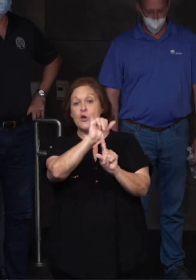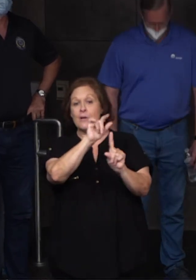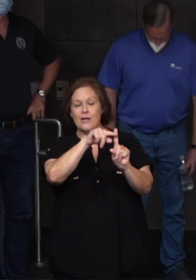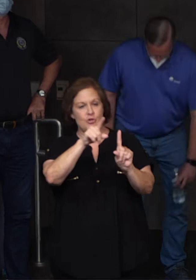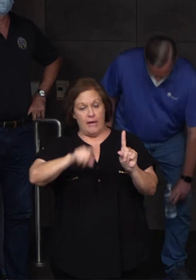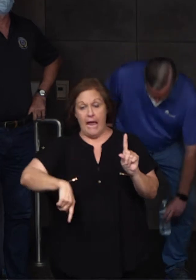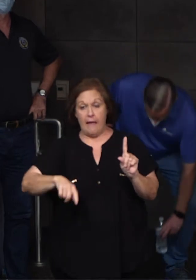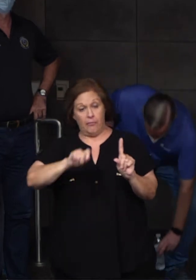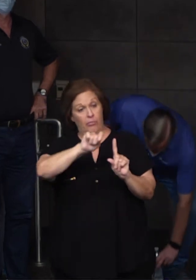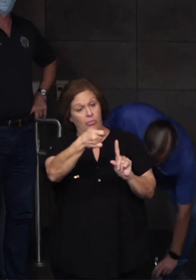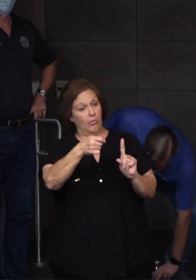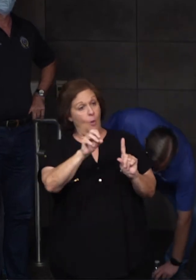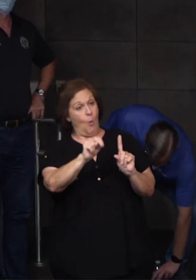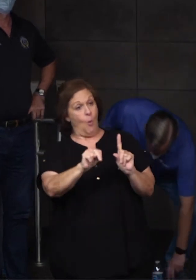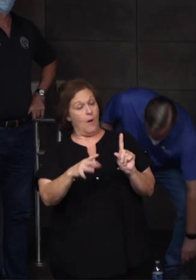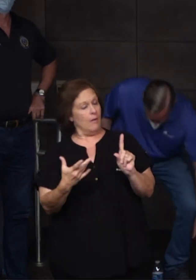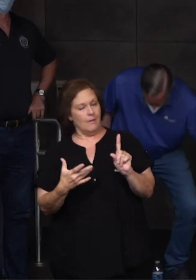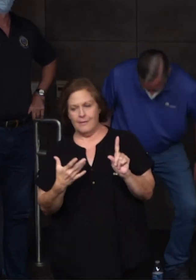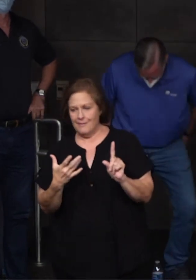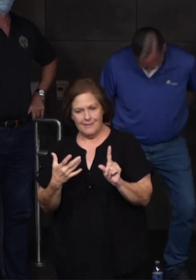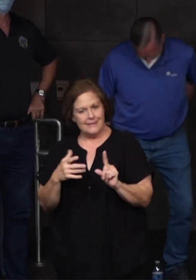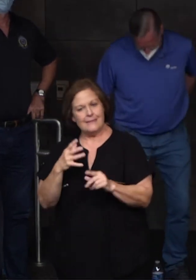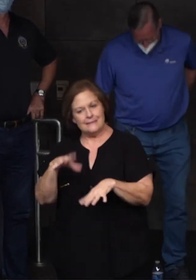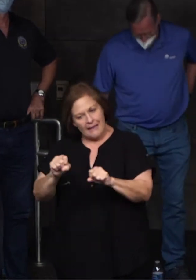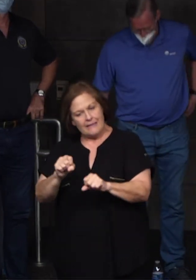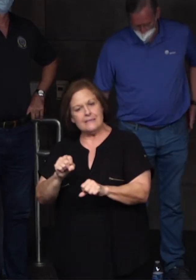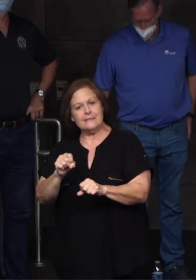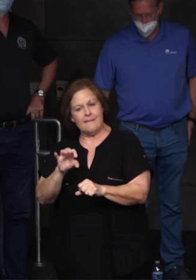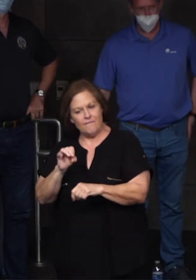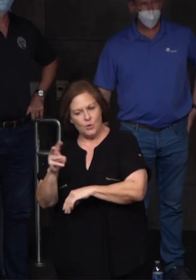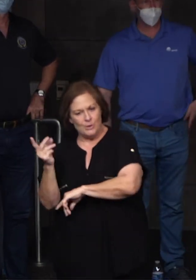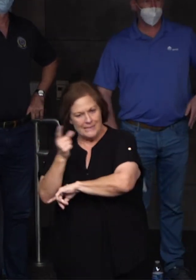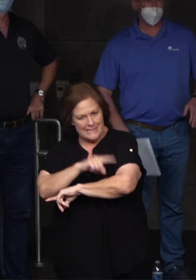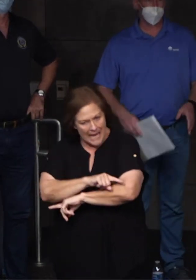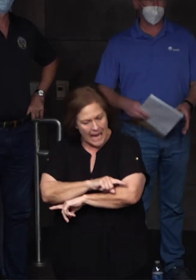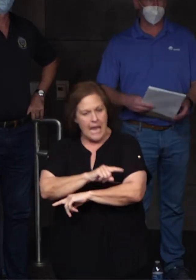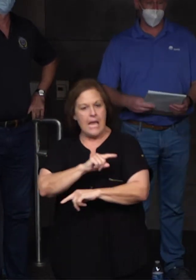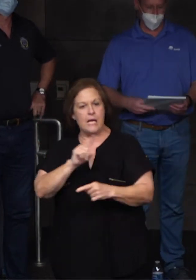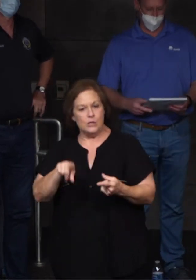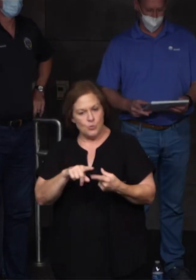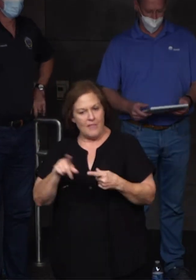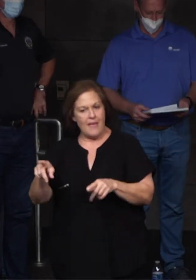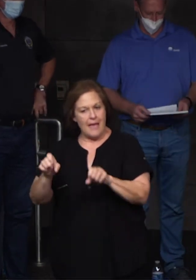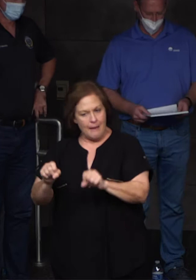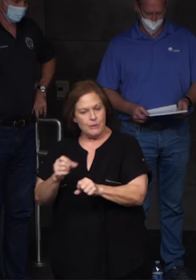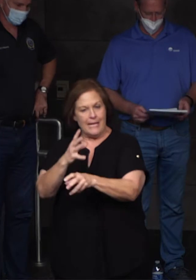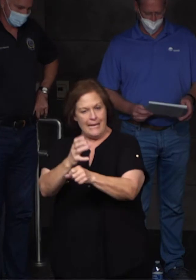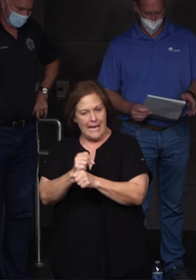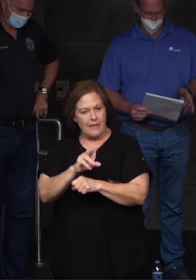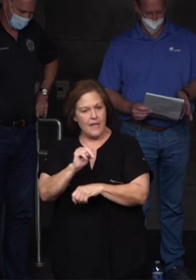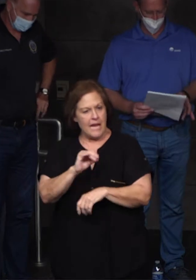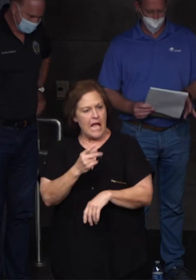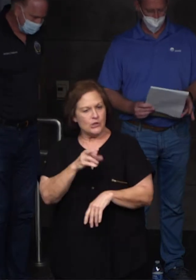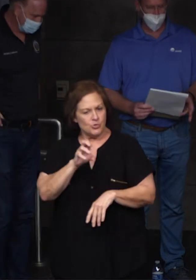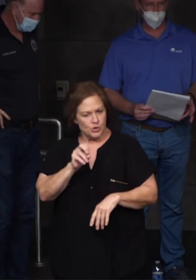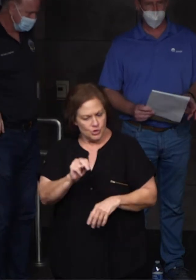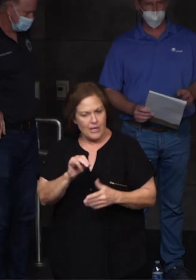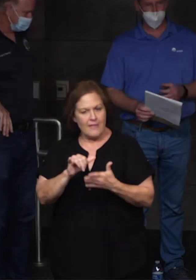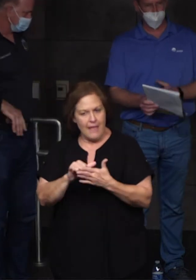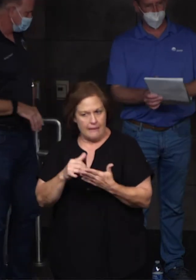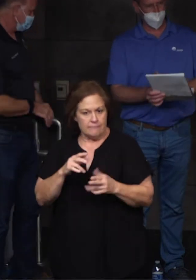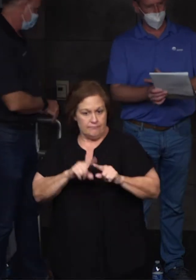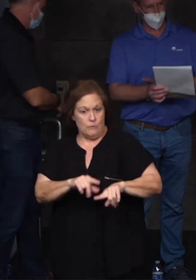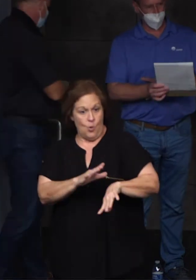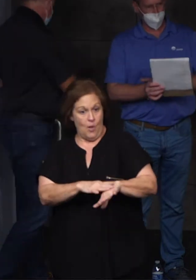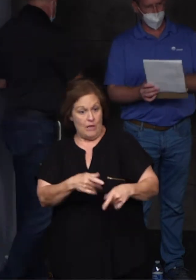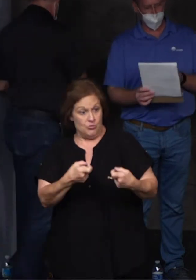a switch on. It takes them several days to get to full capacity once they are able to get the nitrogen, which is relying on the electricity,